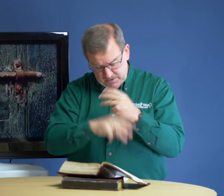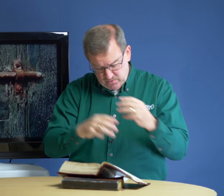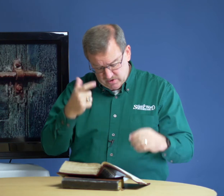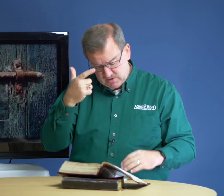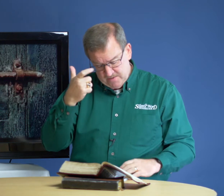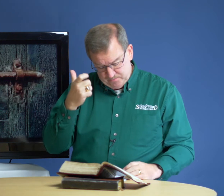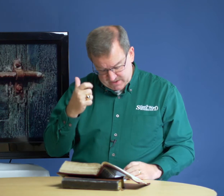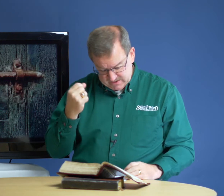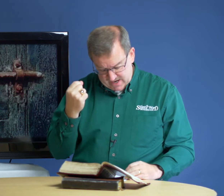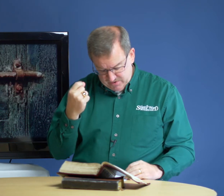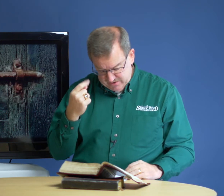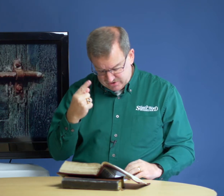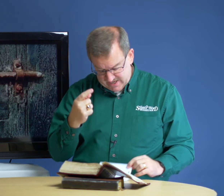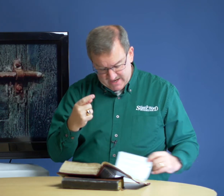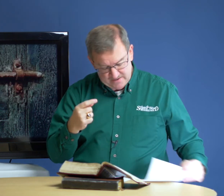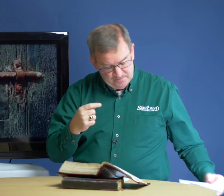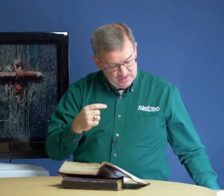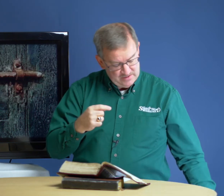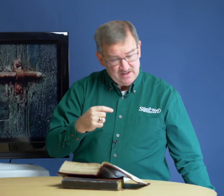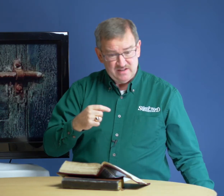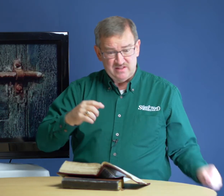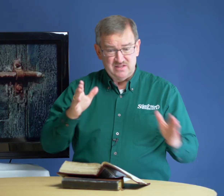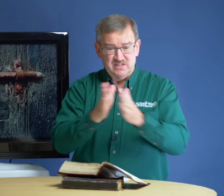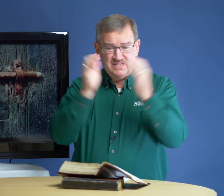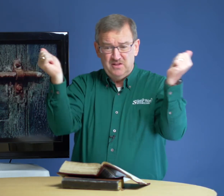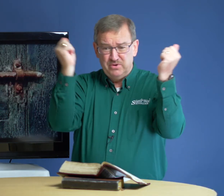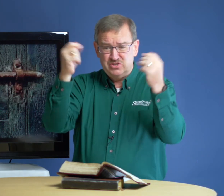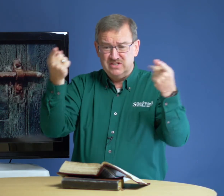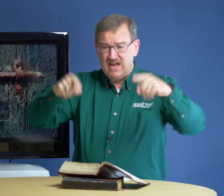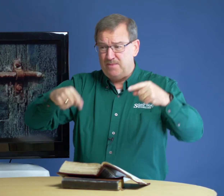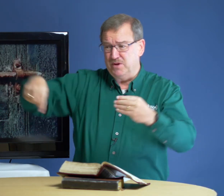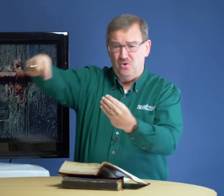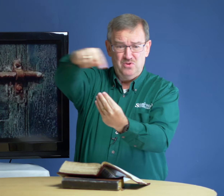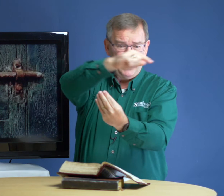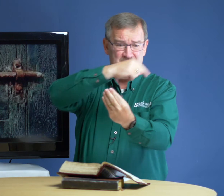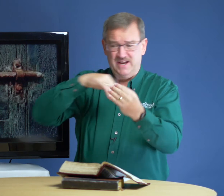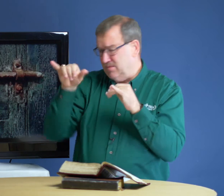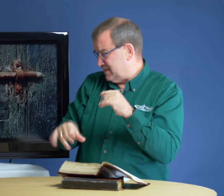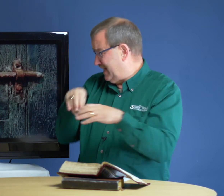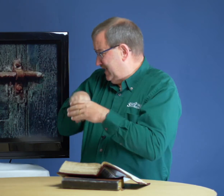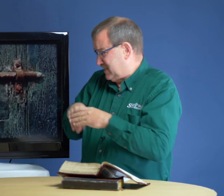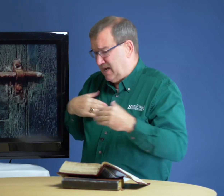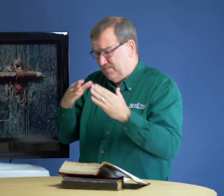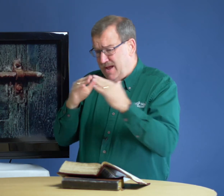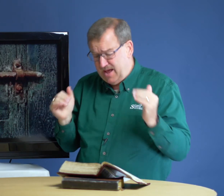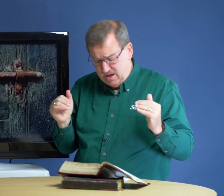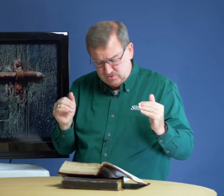be worse because I would understand that the celebration is happening all around and I'm staying inside my house.